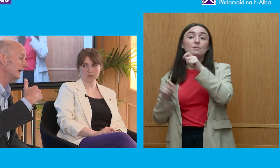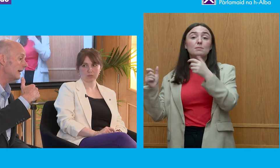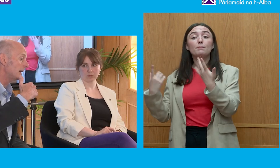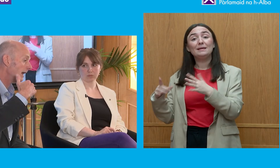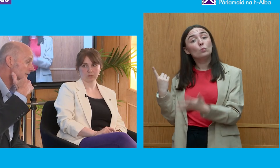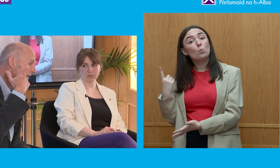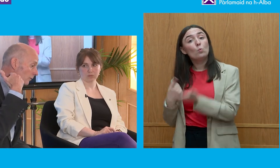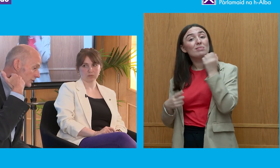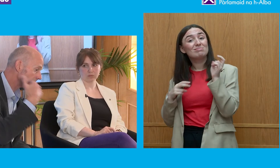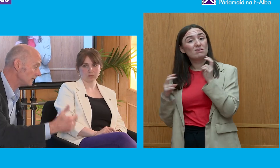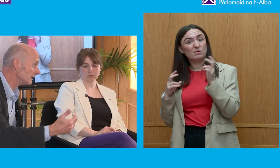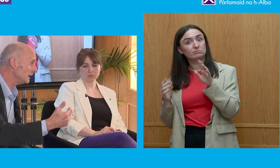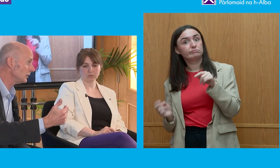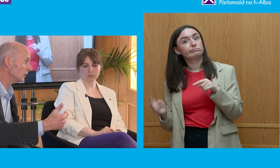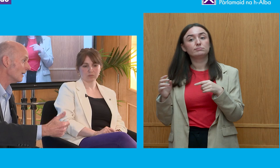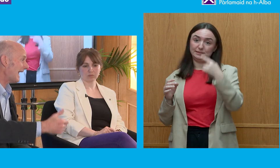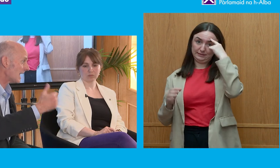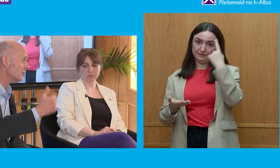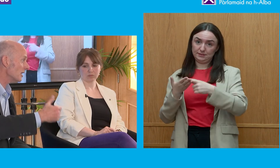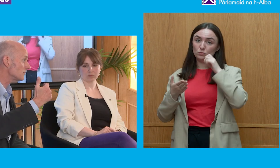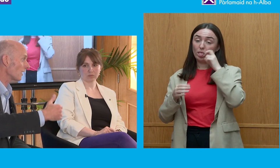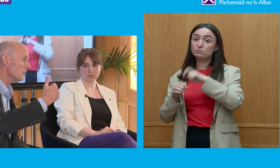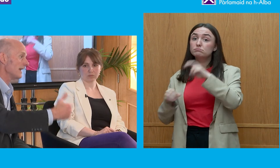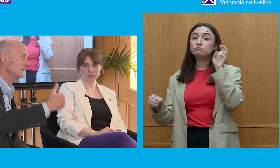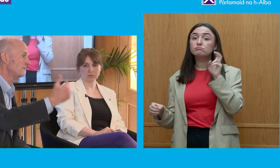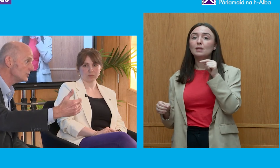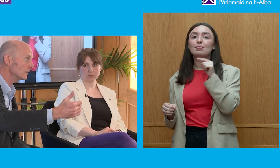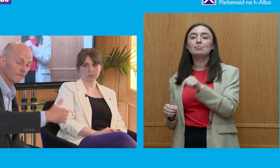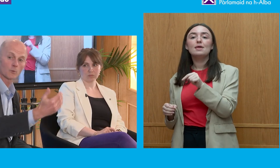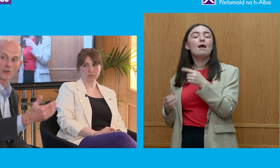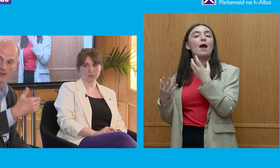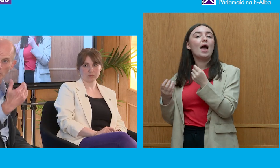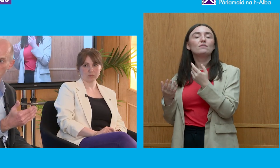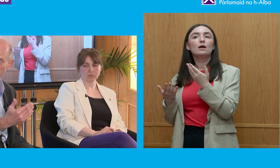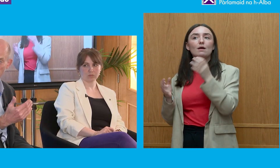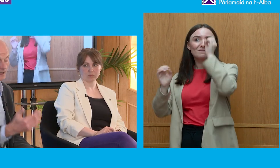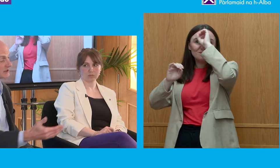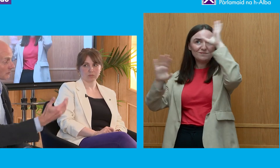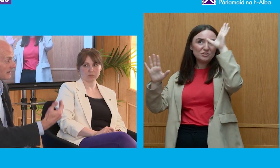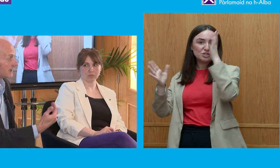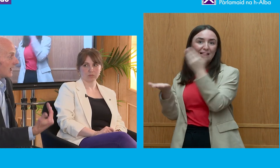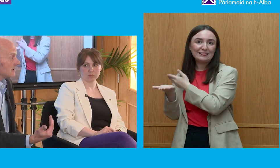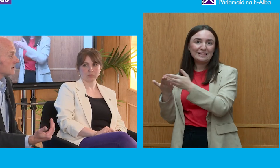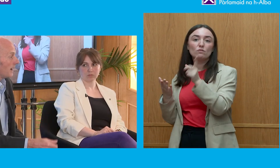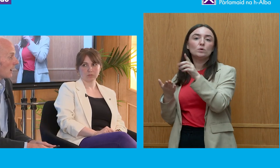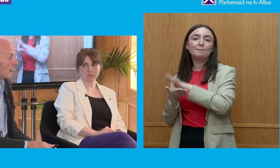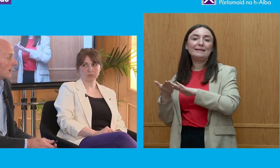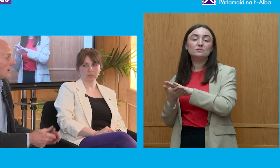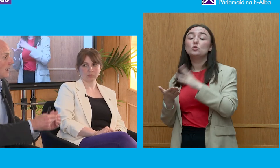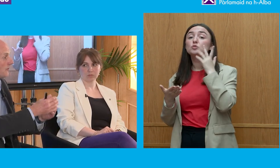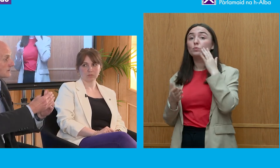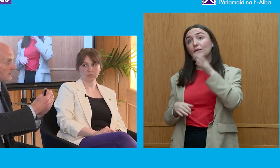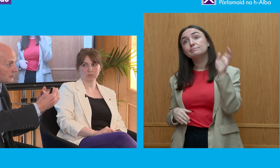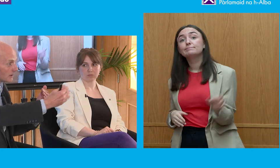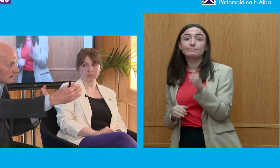country that we should leave the EU had no co-hate vision for what that would mean so when they get into power